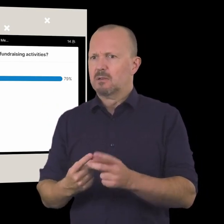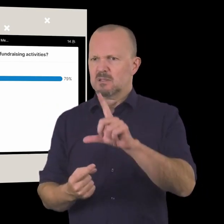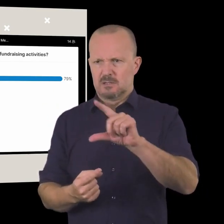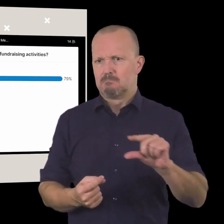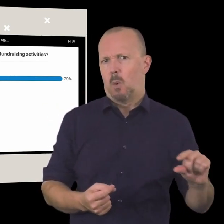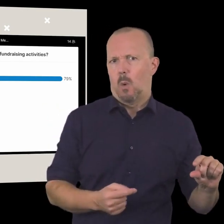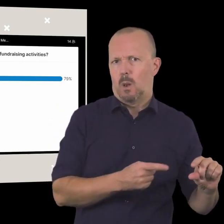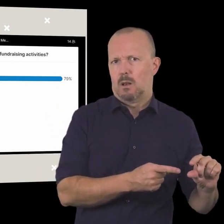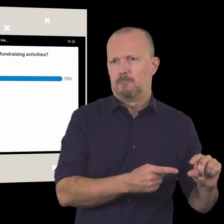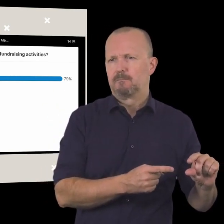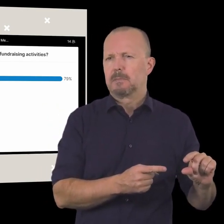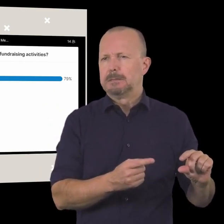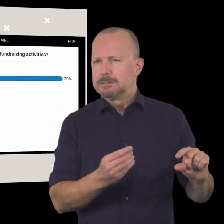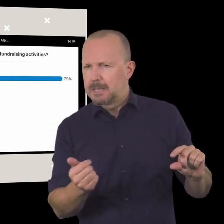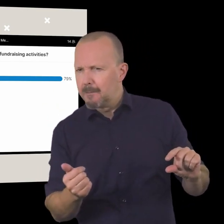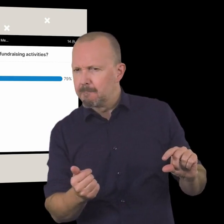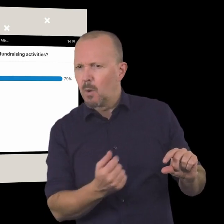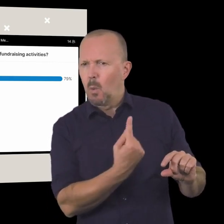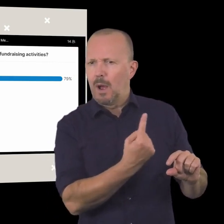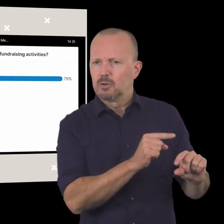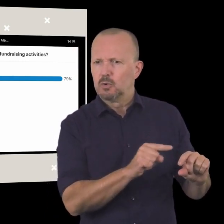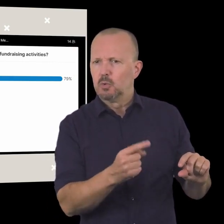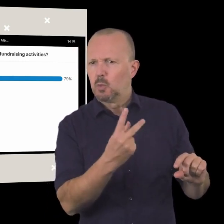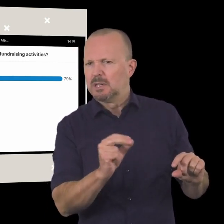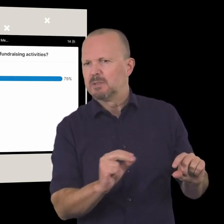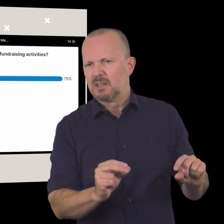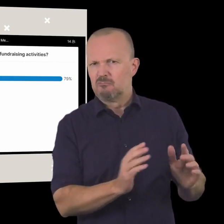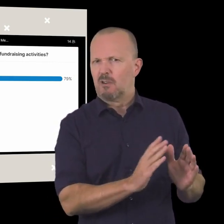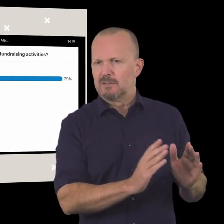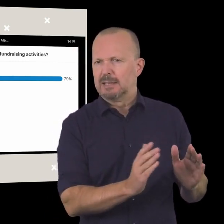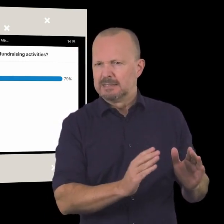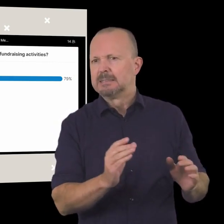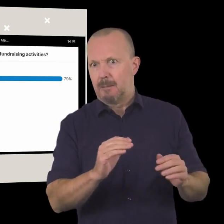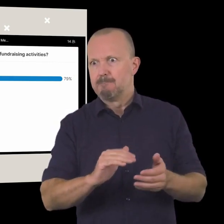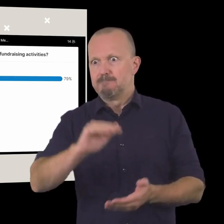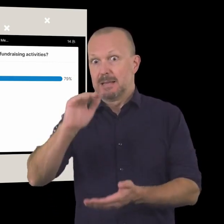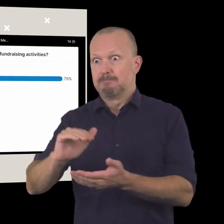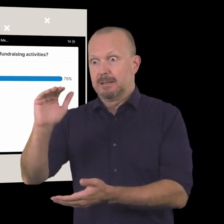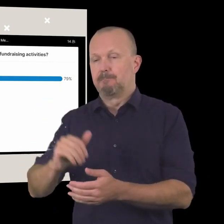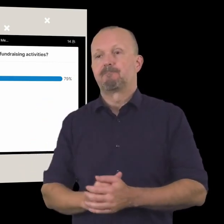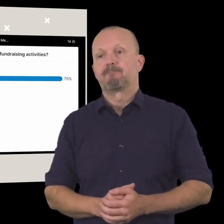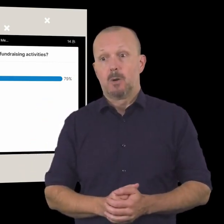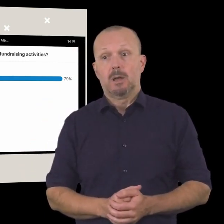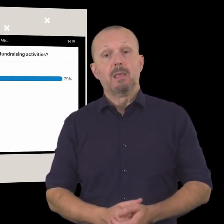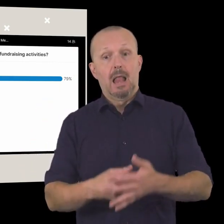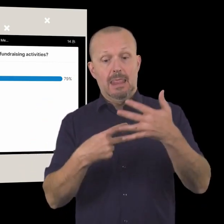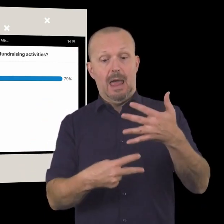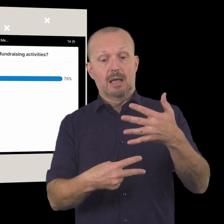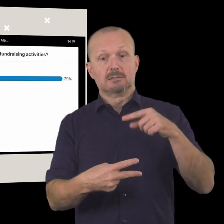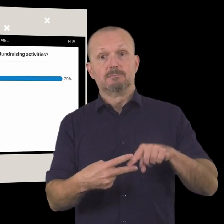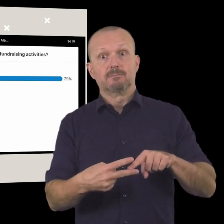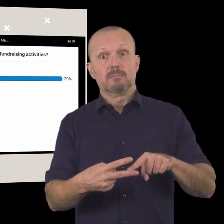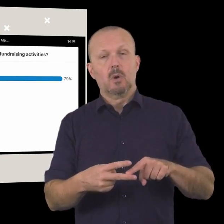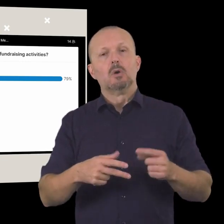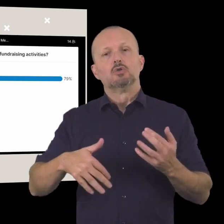and for others of you you're at the other end of the scale so uh one to twenty percent is coming from fundraising activities and last income